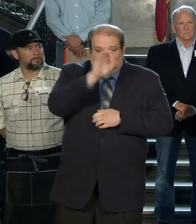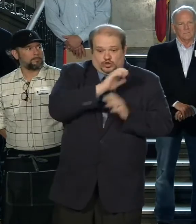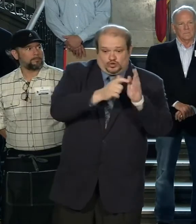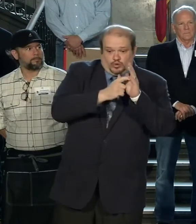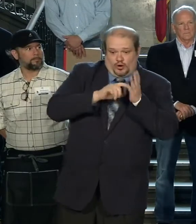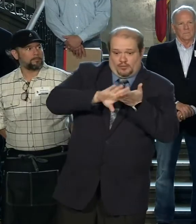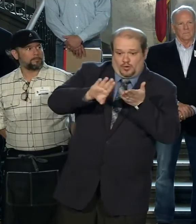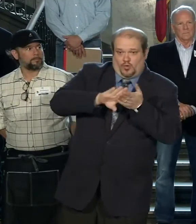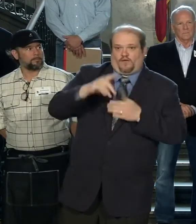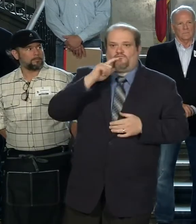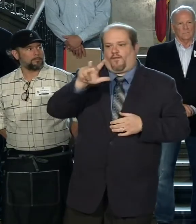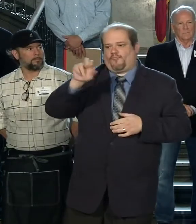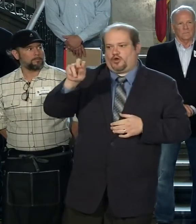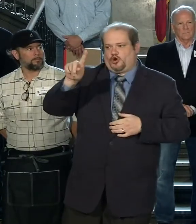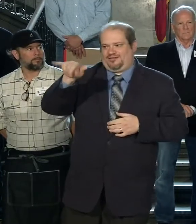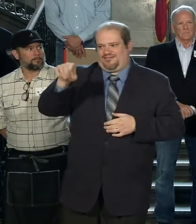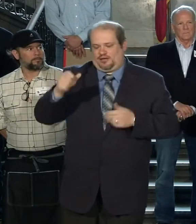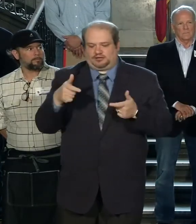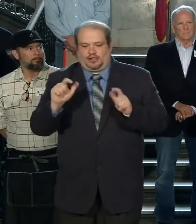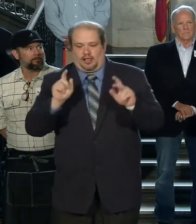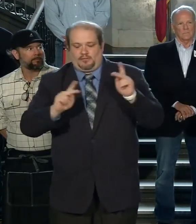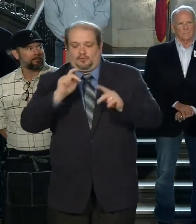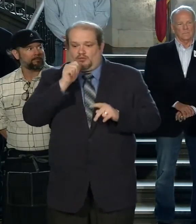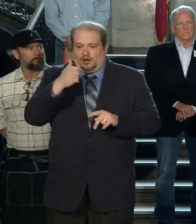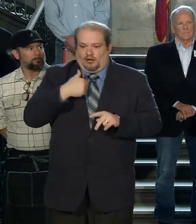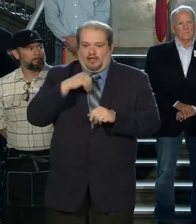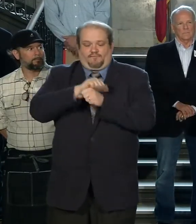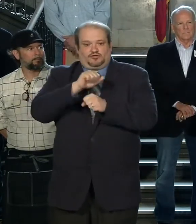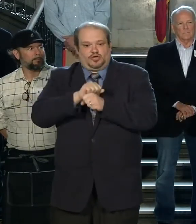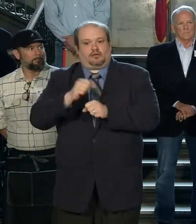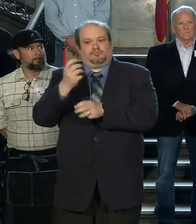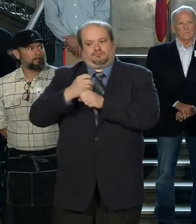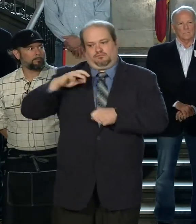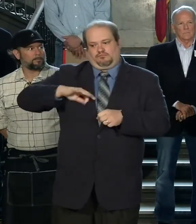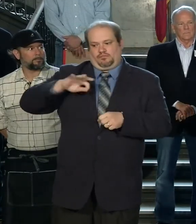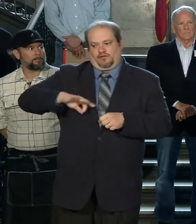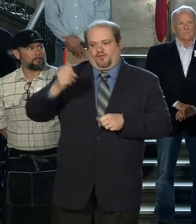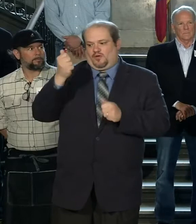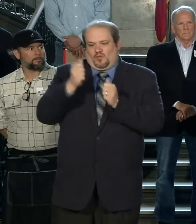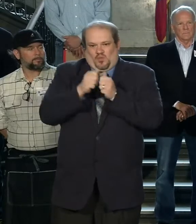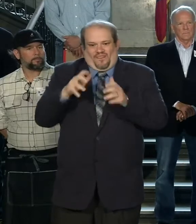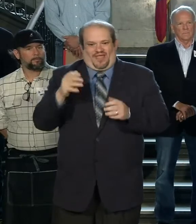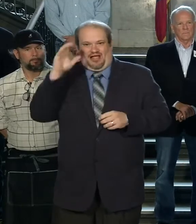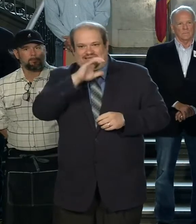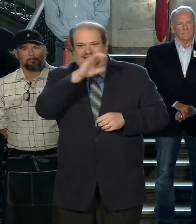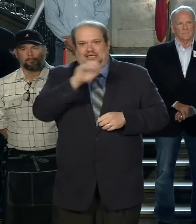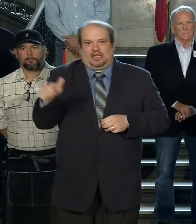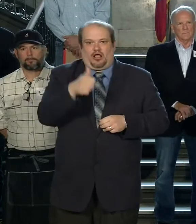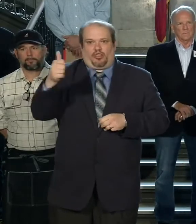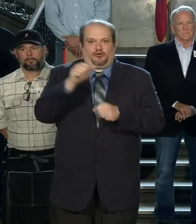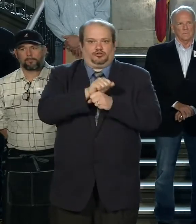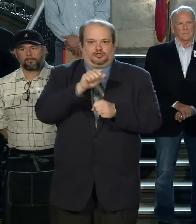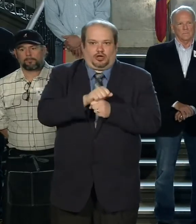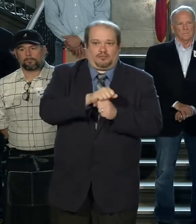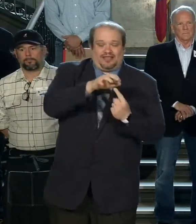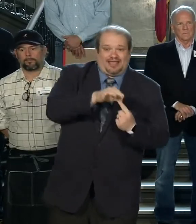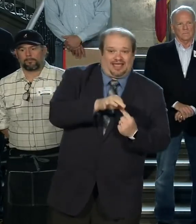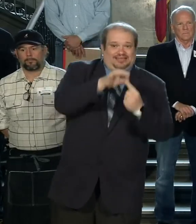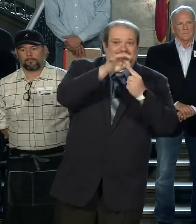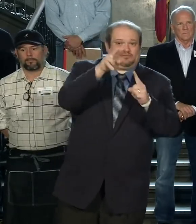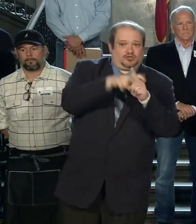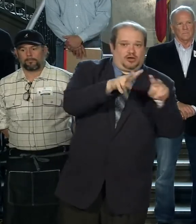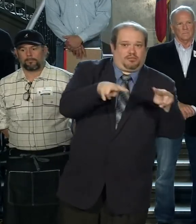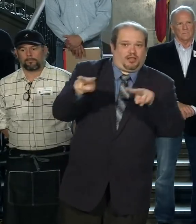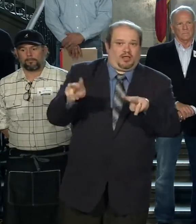days, allowing unemployed persons to receive benefits without seeking other employment. This exception applies